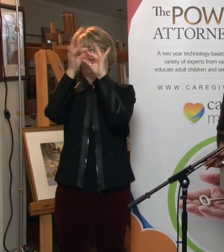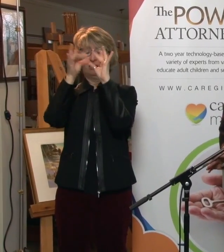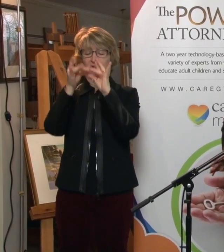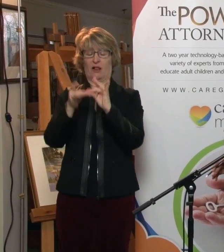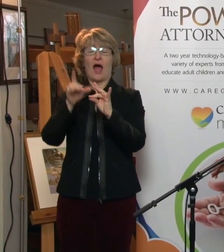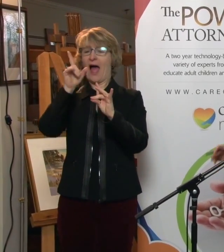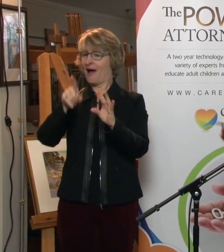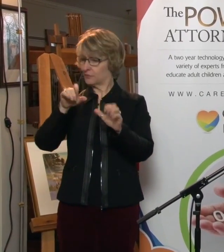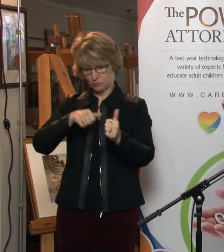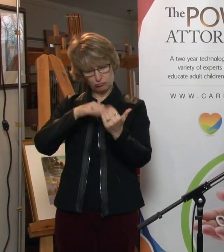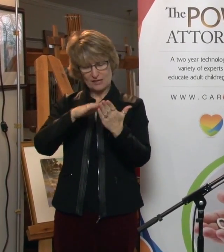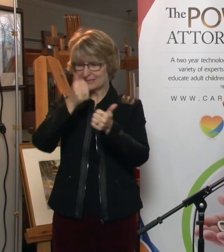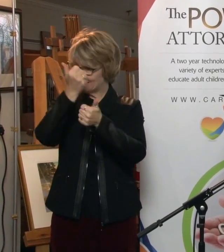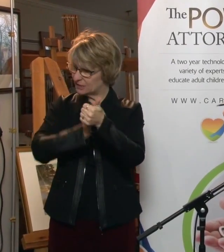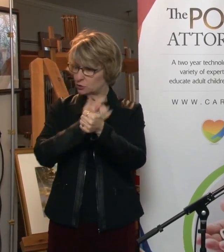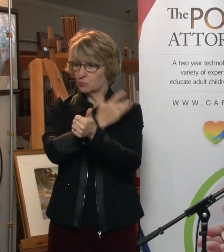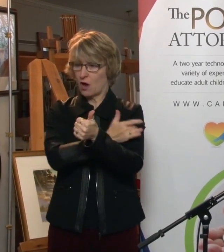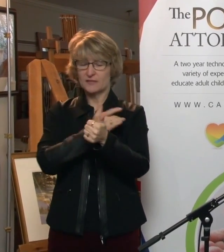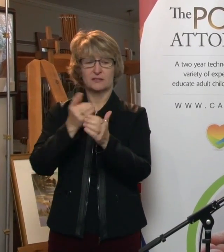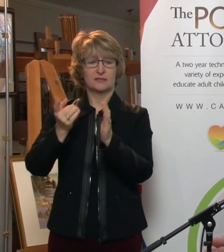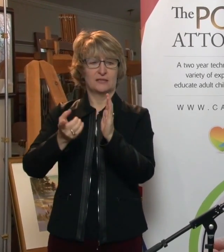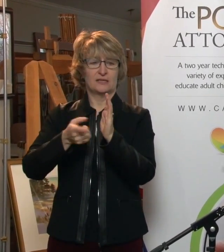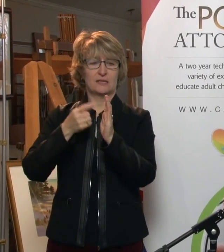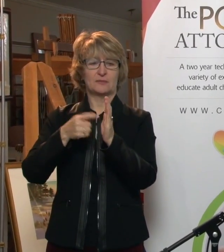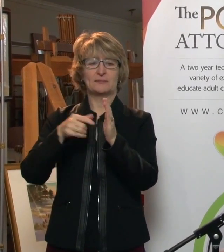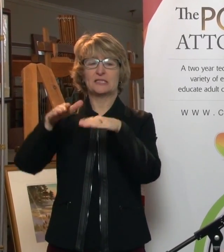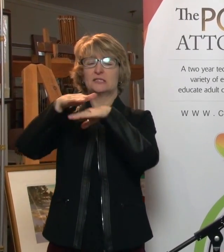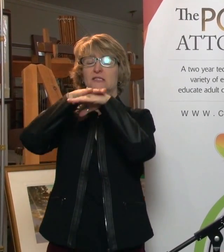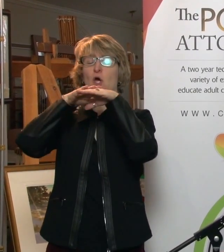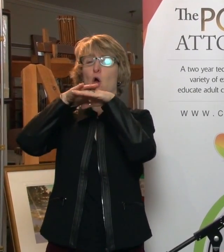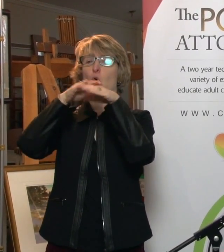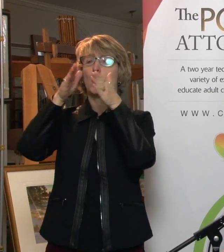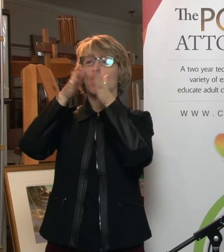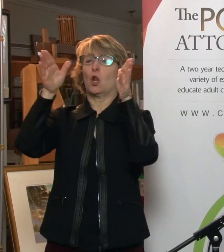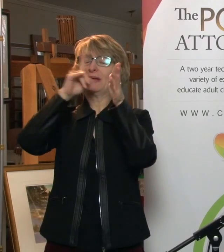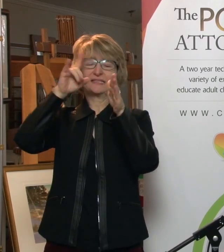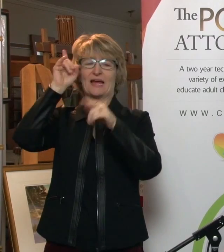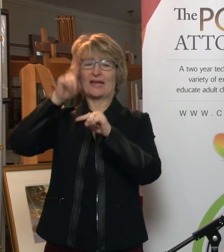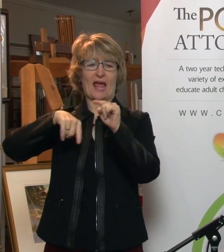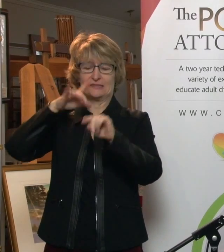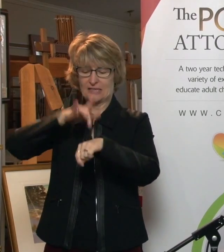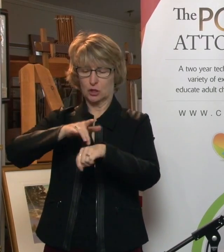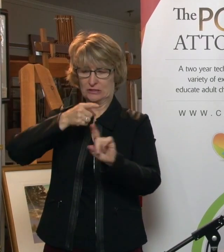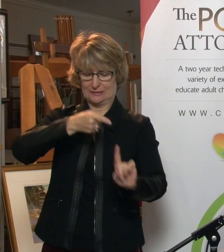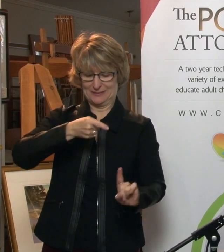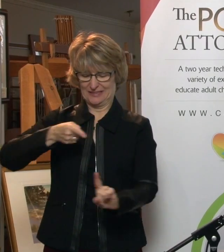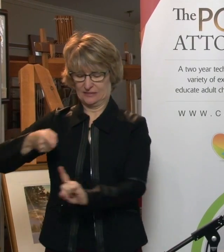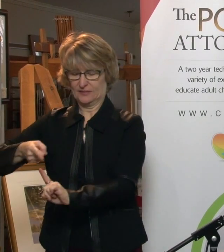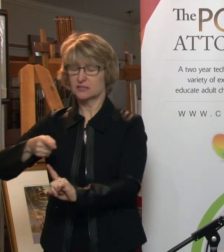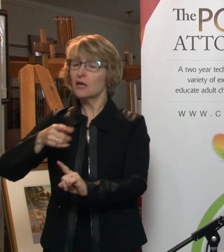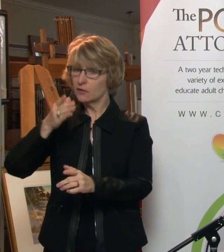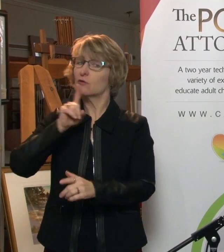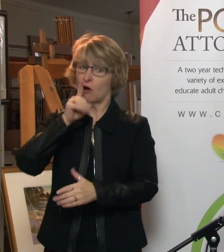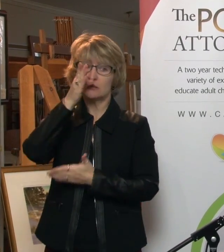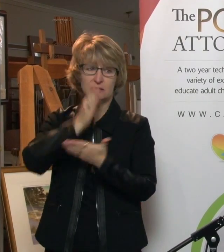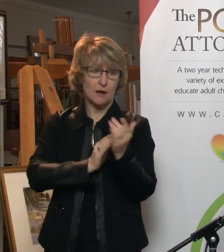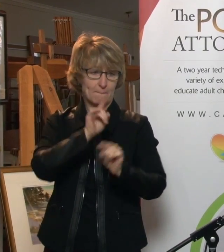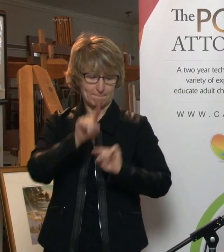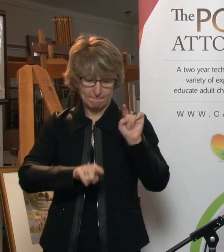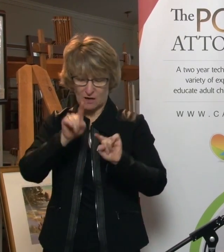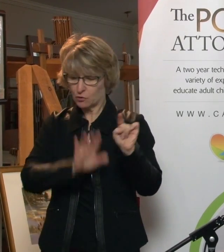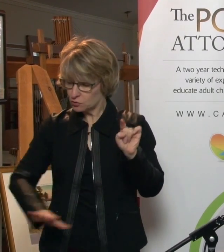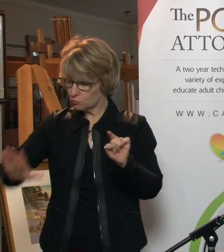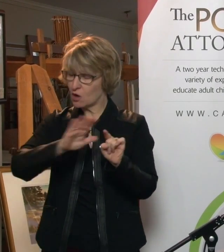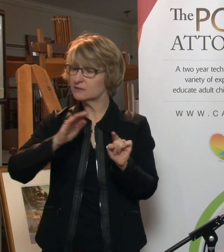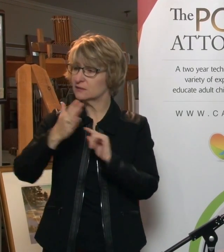provinces. Sometimes it's at too high a level because I don't want to get into the specifics, and there certainly are some variations. And where we see